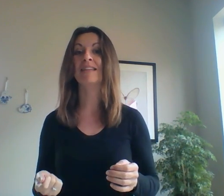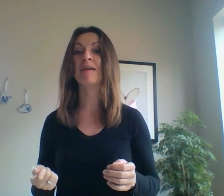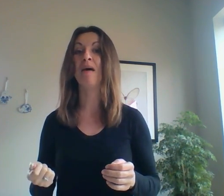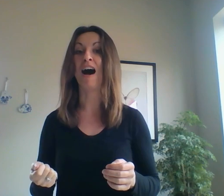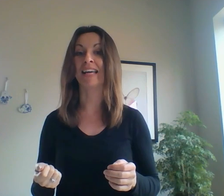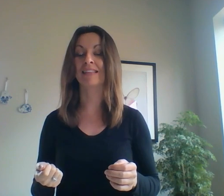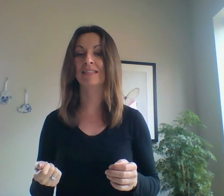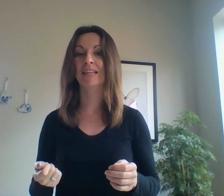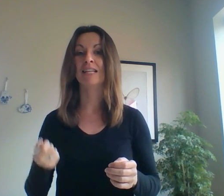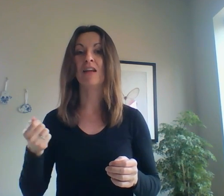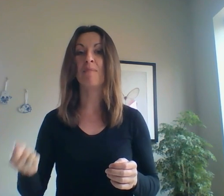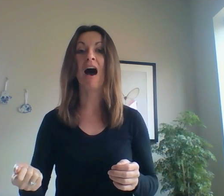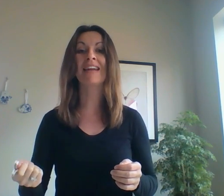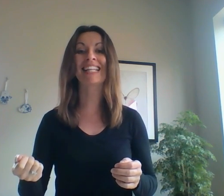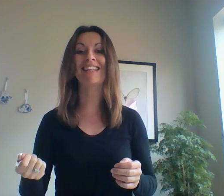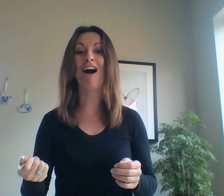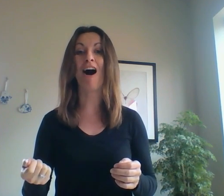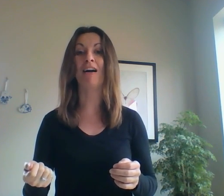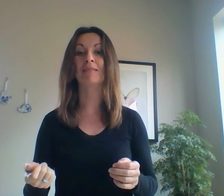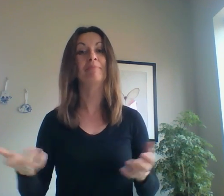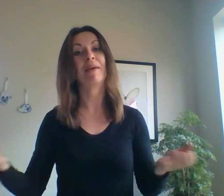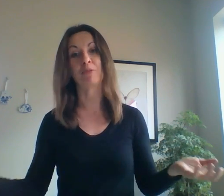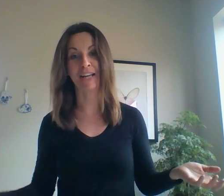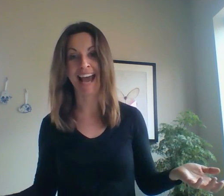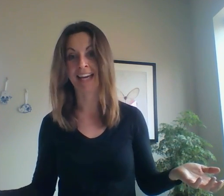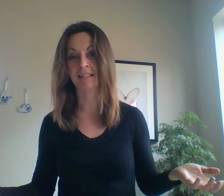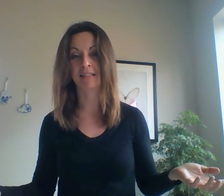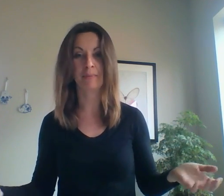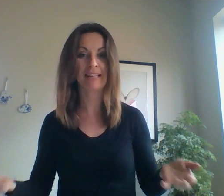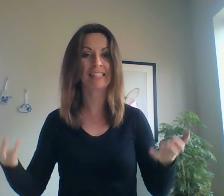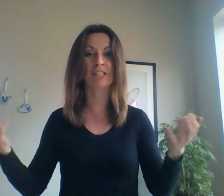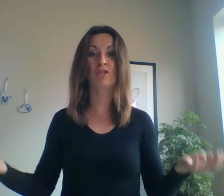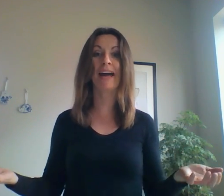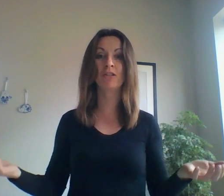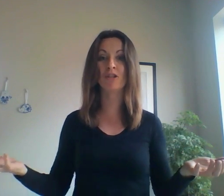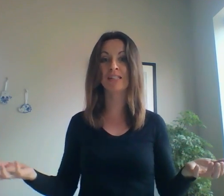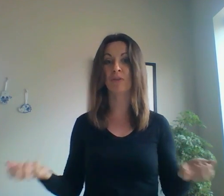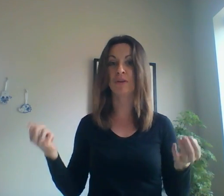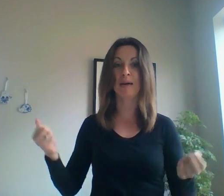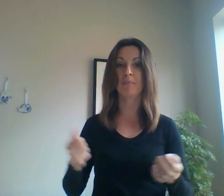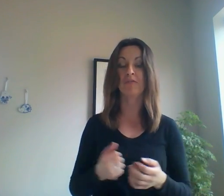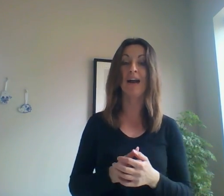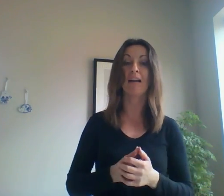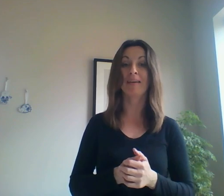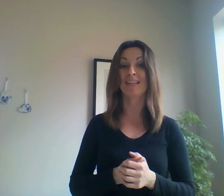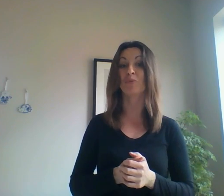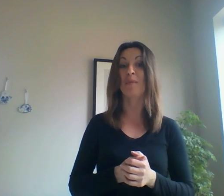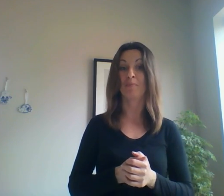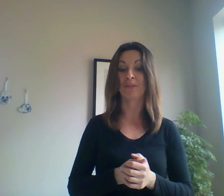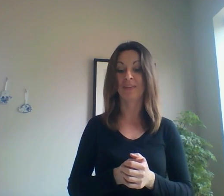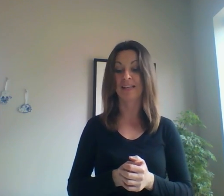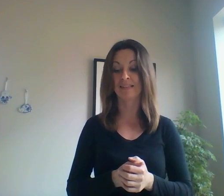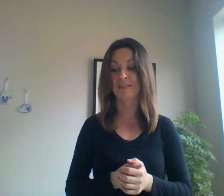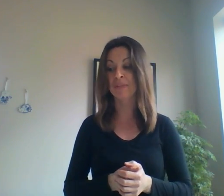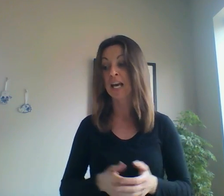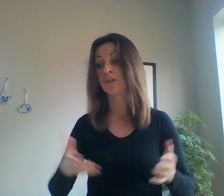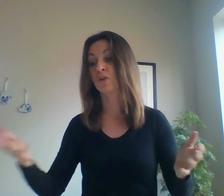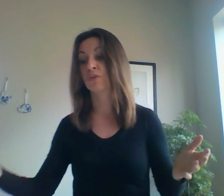mnemonics. Mnemonics are memory aids. They're basically strategies for helping us remember things. So for